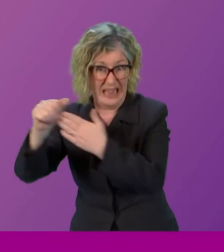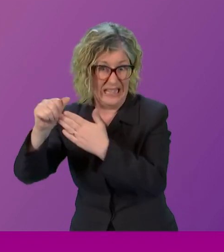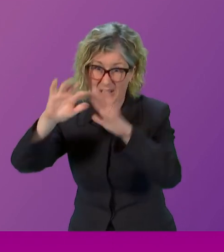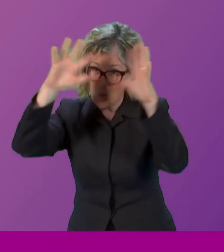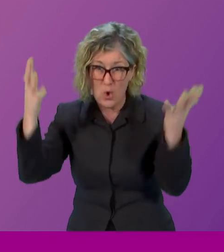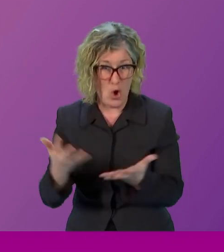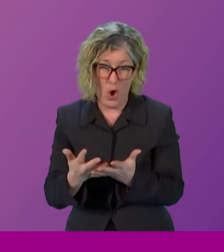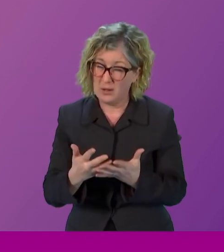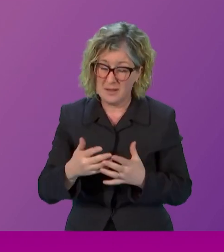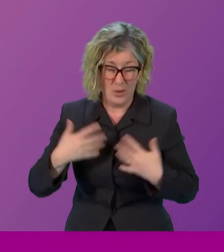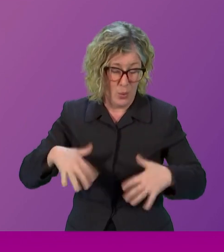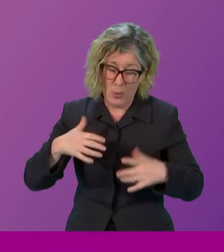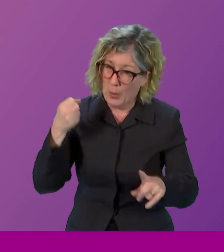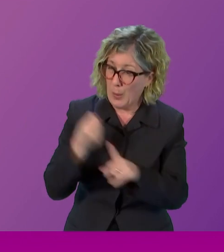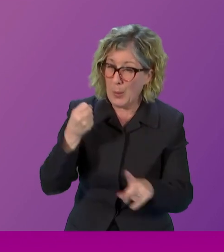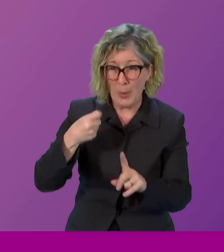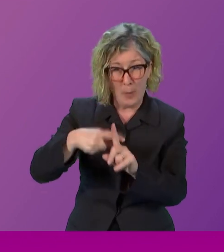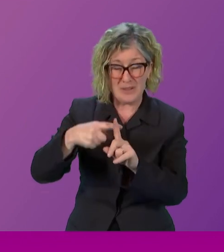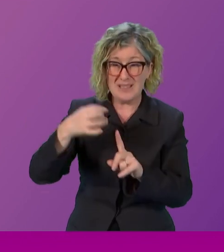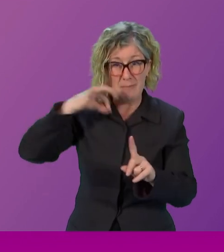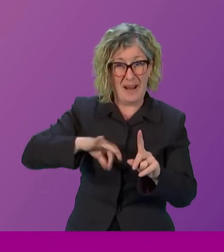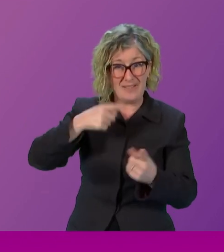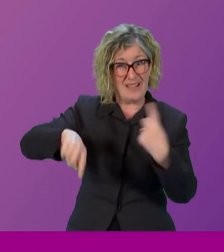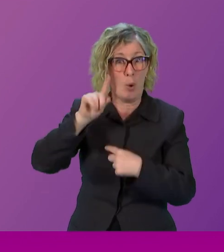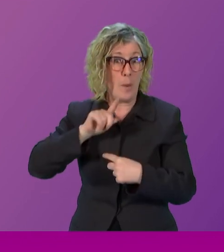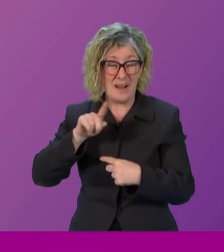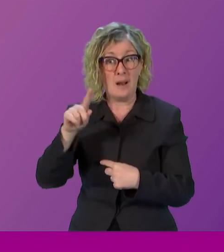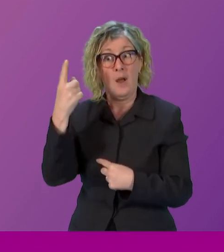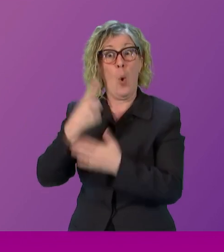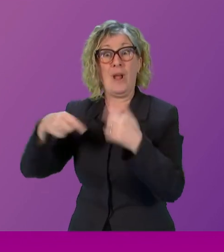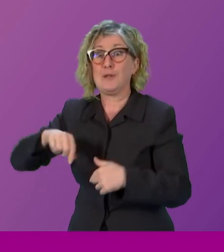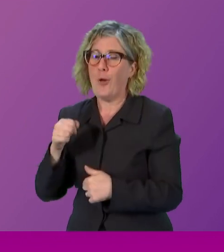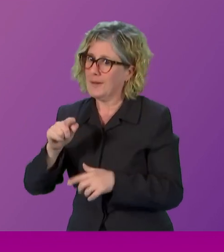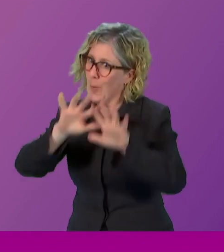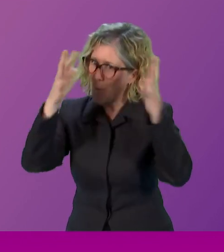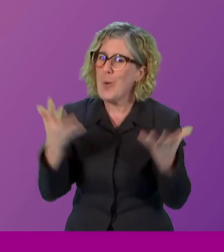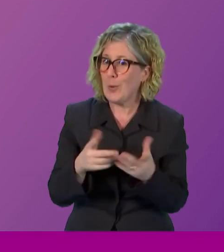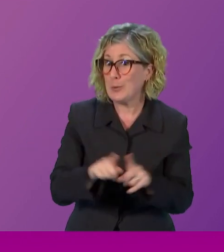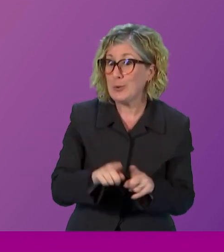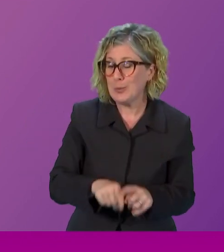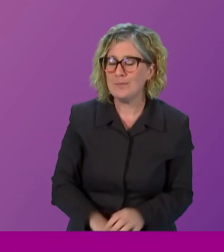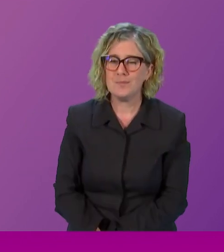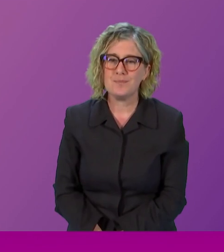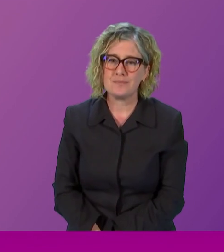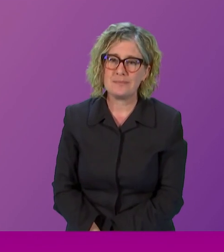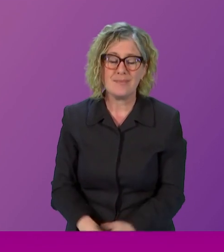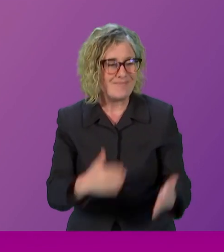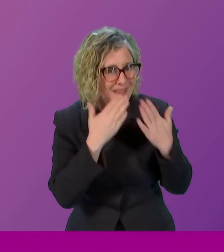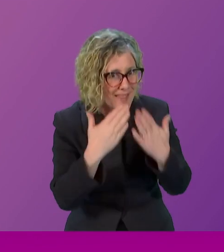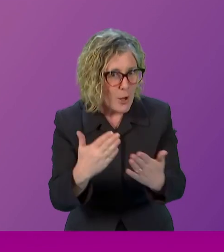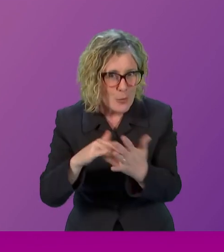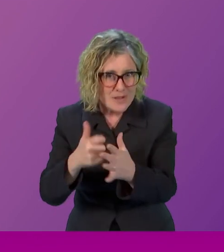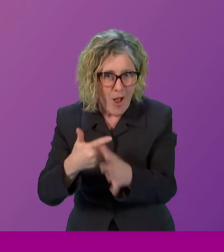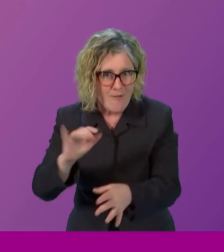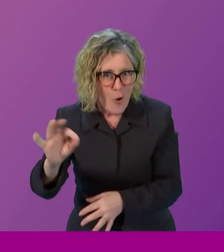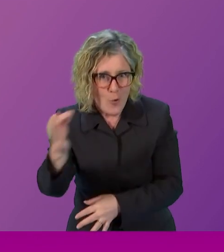difference to women in lots of other countries as well as Scotland. Thank you very much. Thank you, Sarah, for your question. And